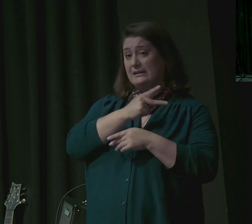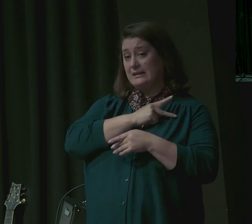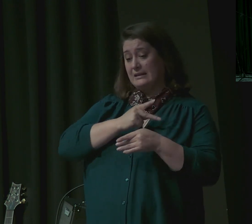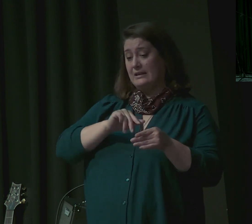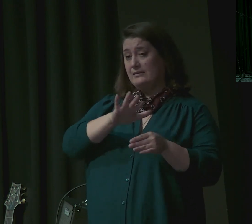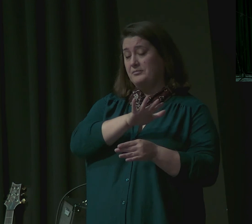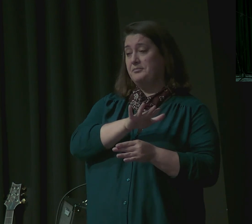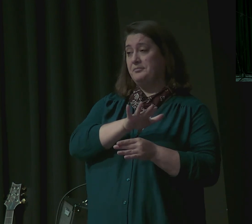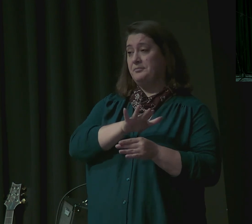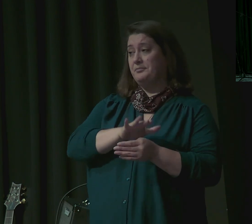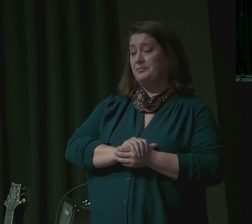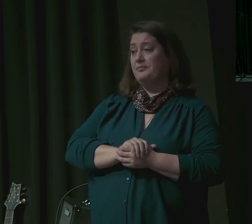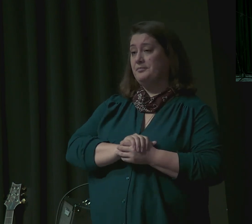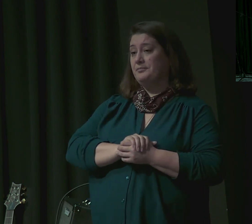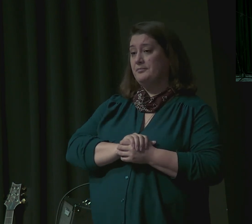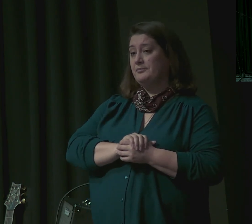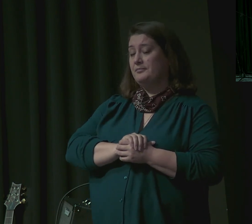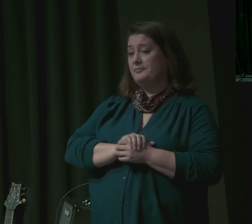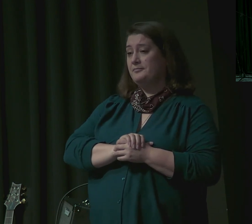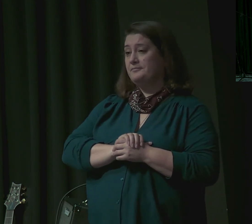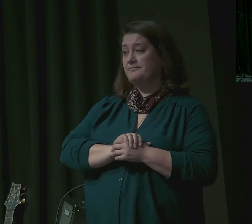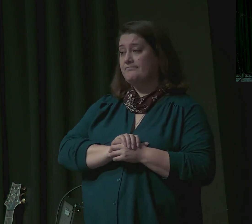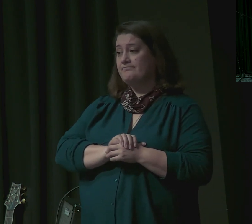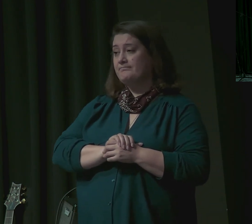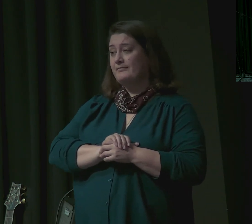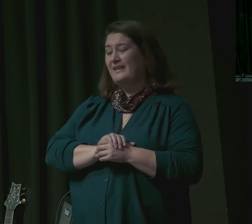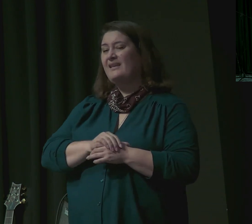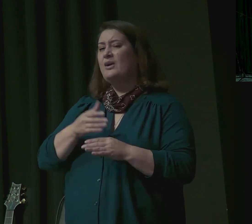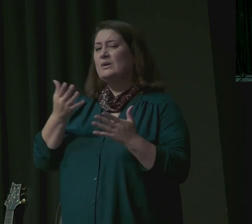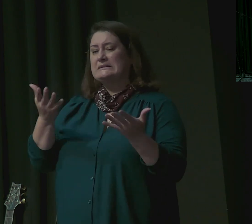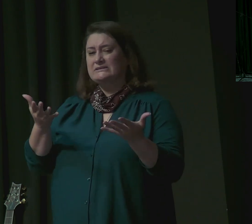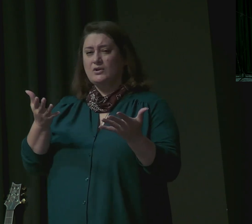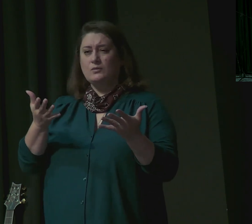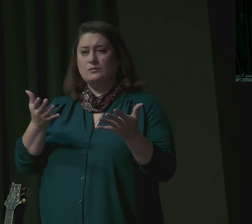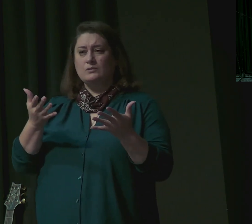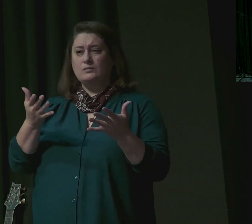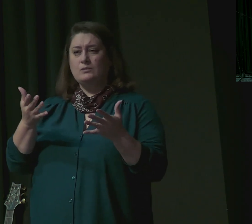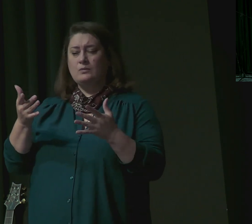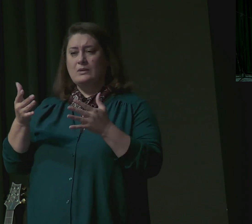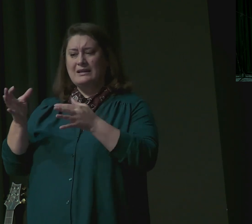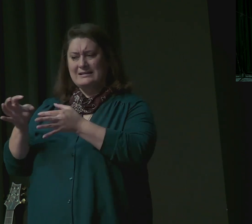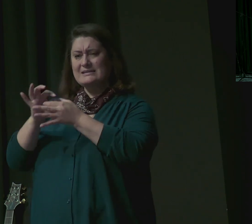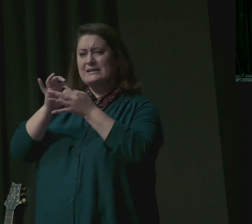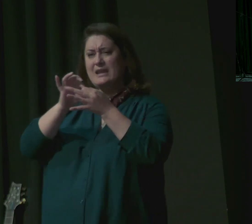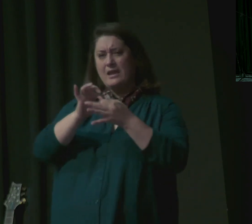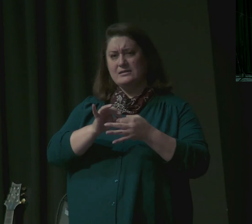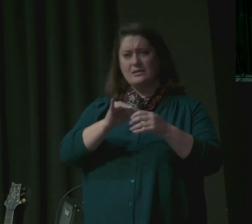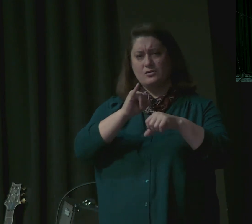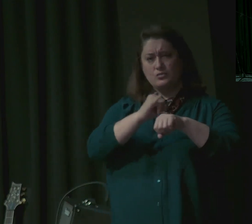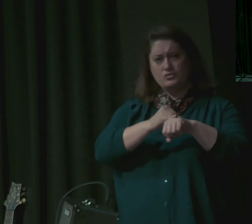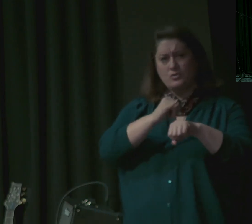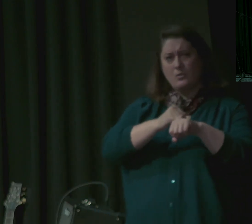and so this thing with Joseph and his brothers is no small thing